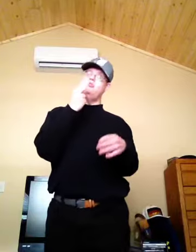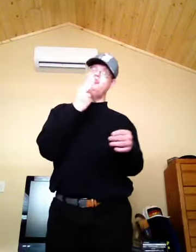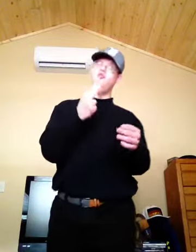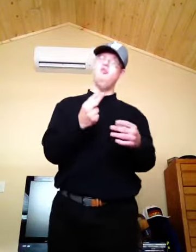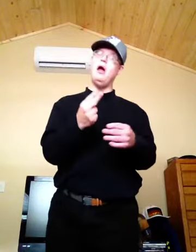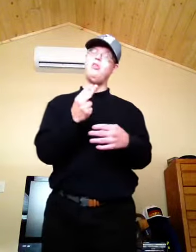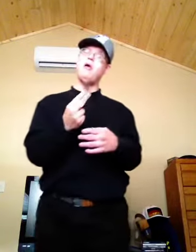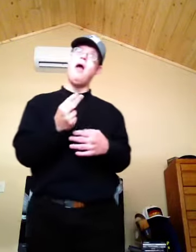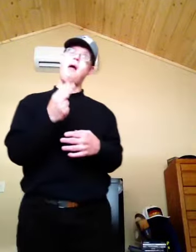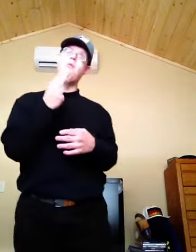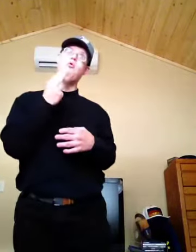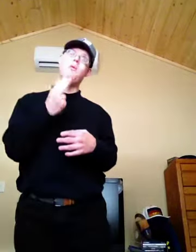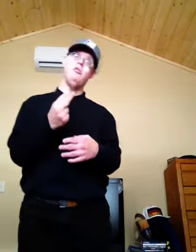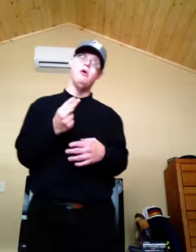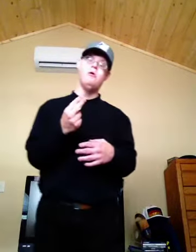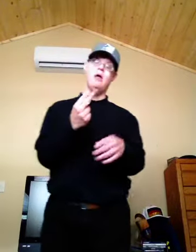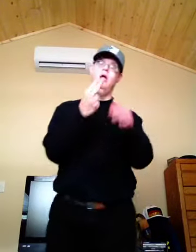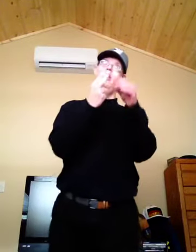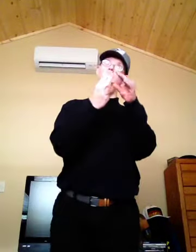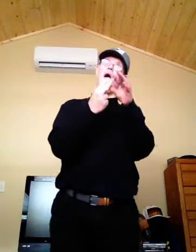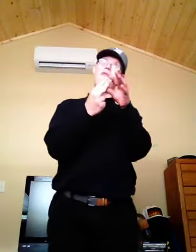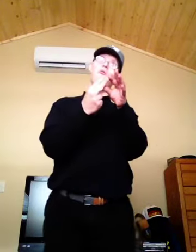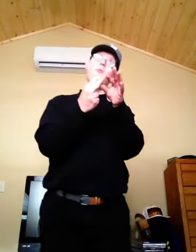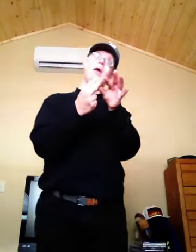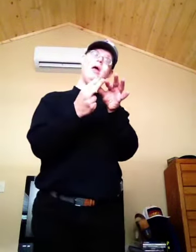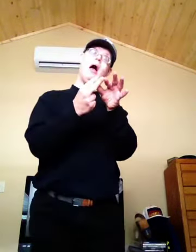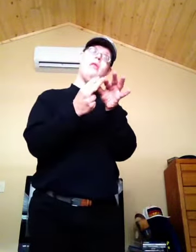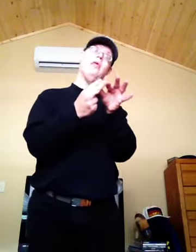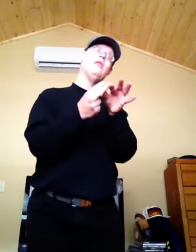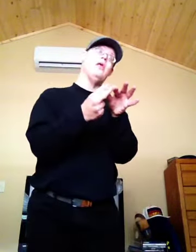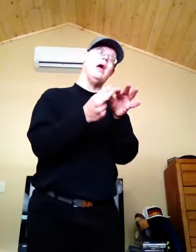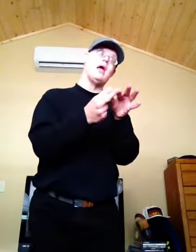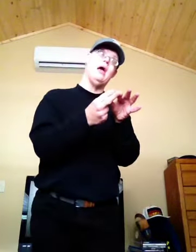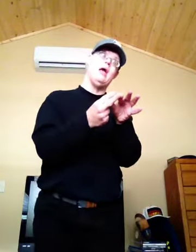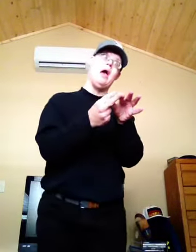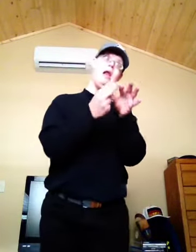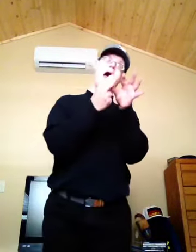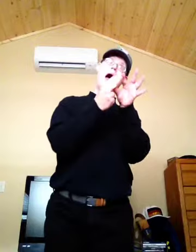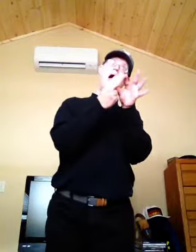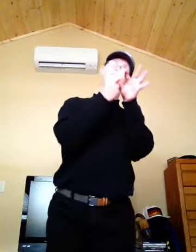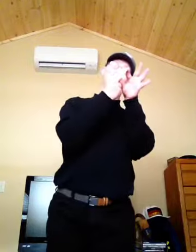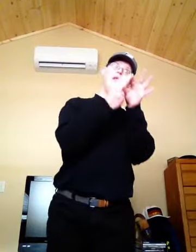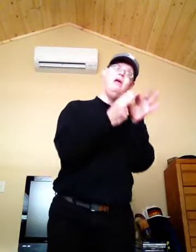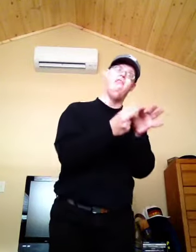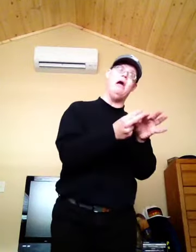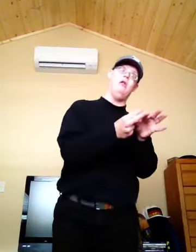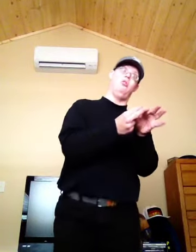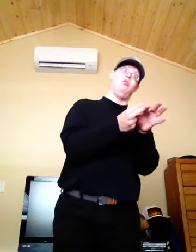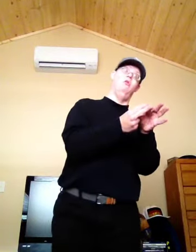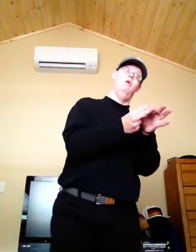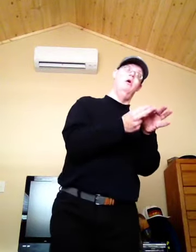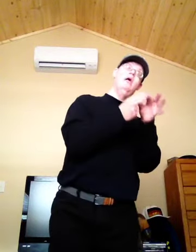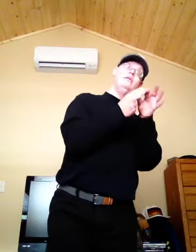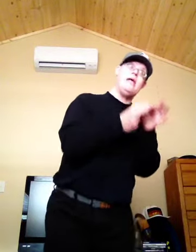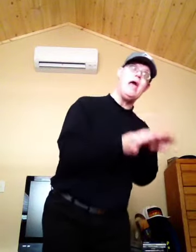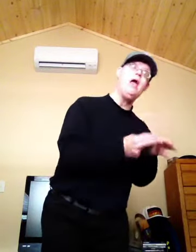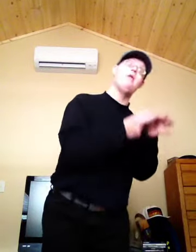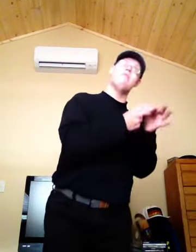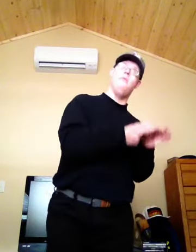Tonight's game will be dirty. You have to be on the attack again on defense. Take the